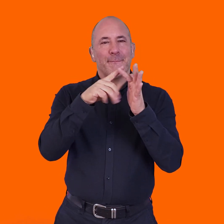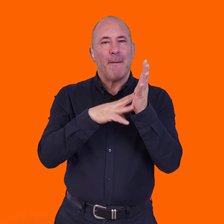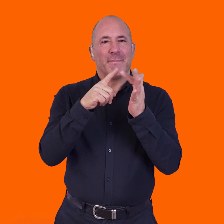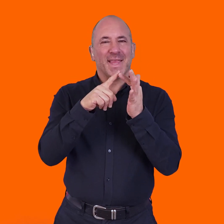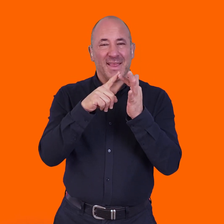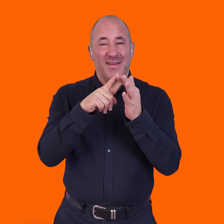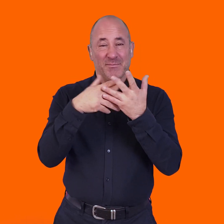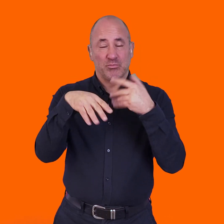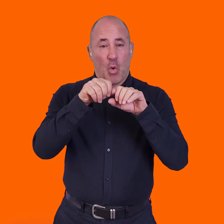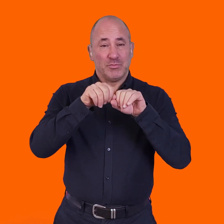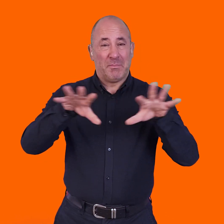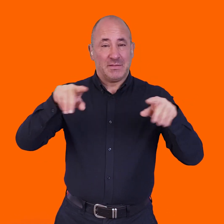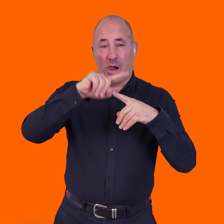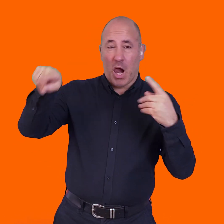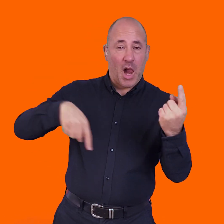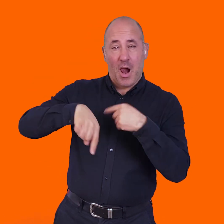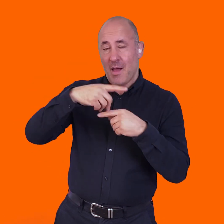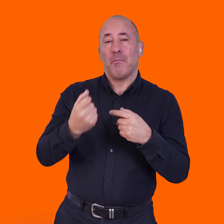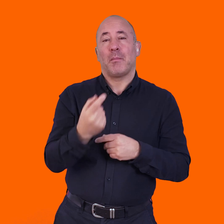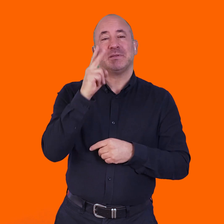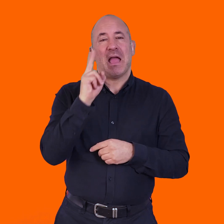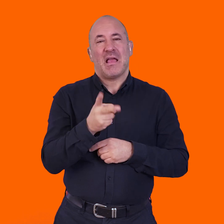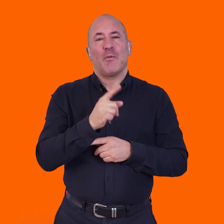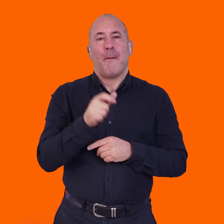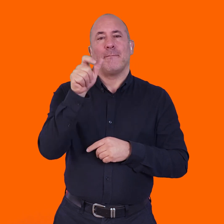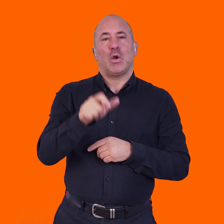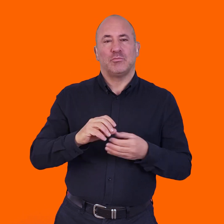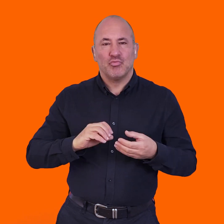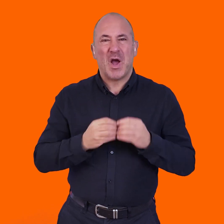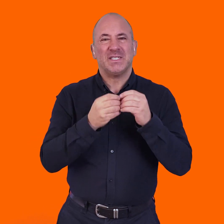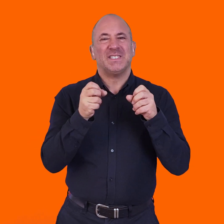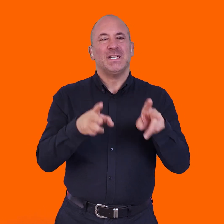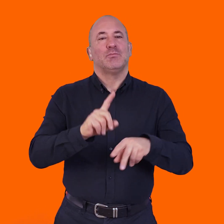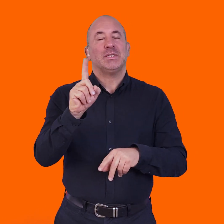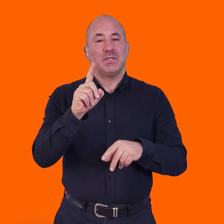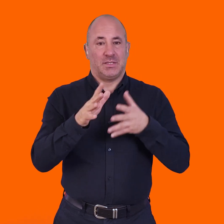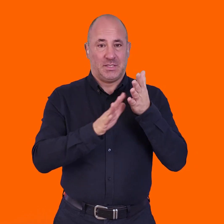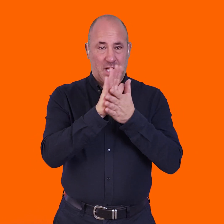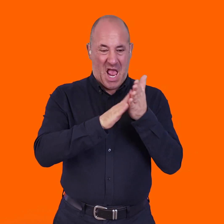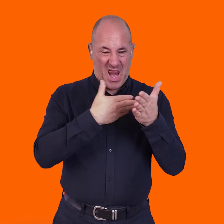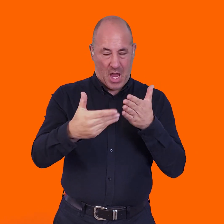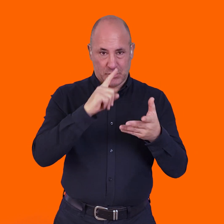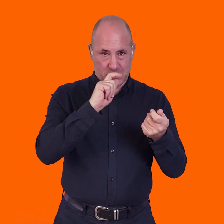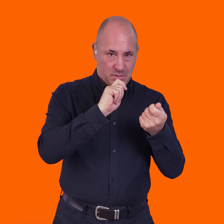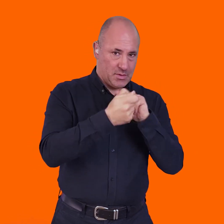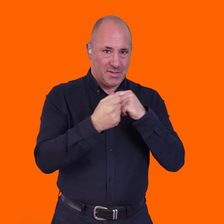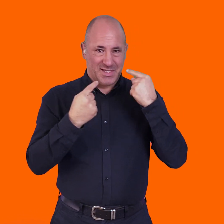media and it comes back every now and again, which is that somebody's created a system